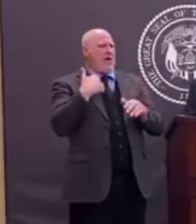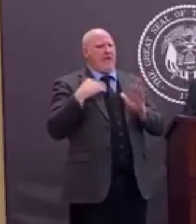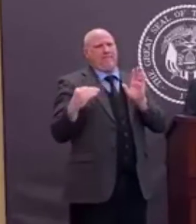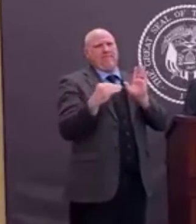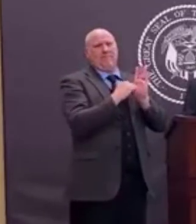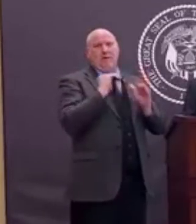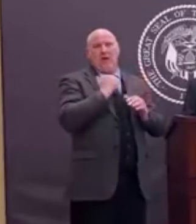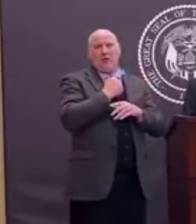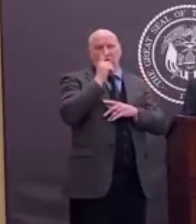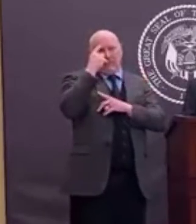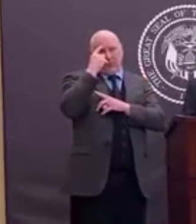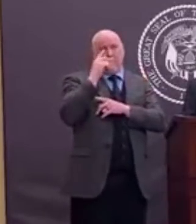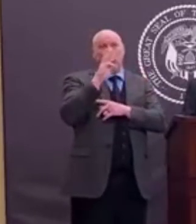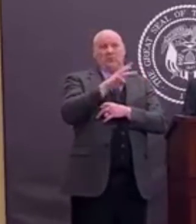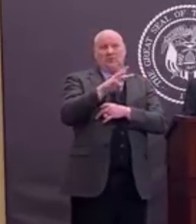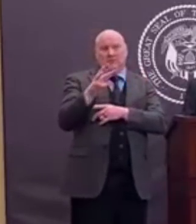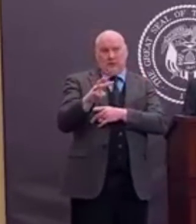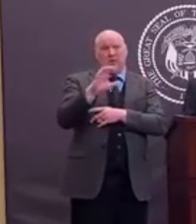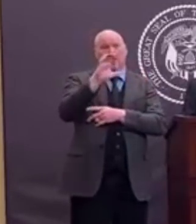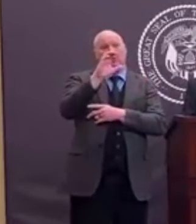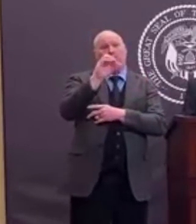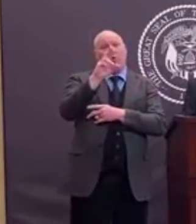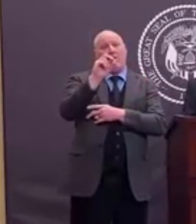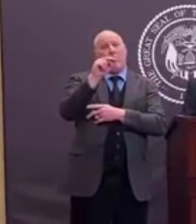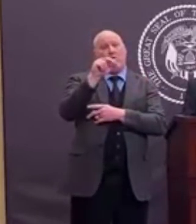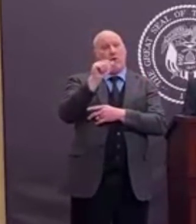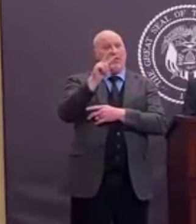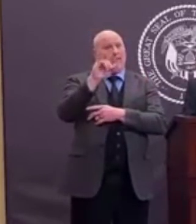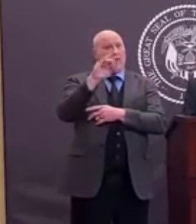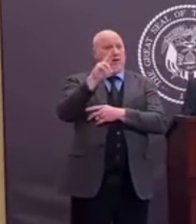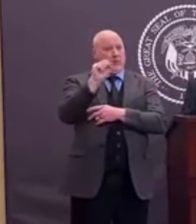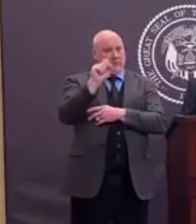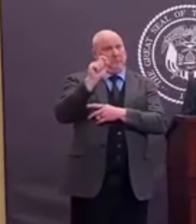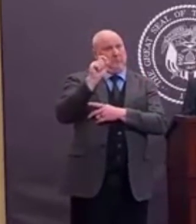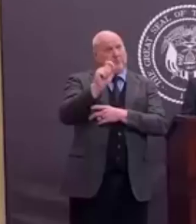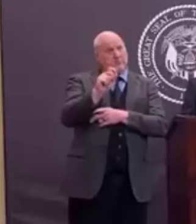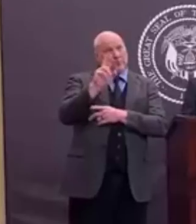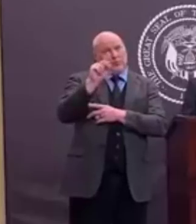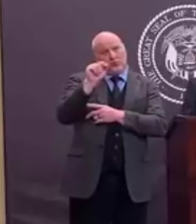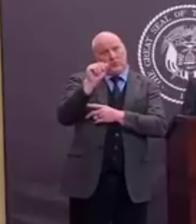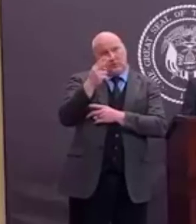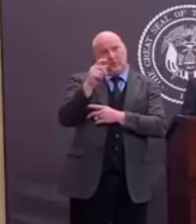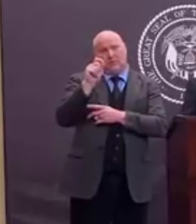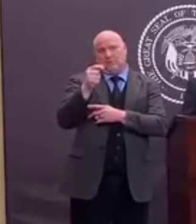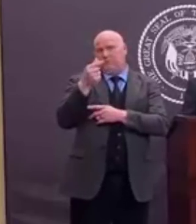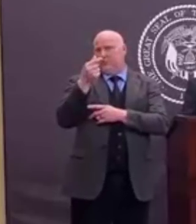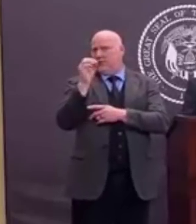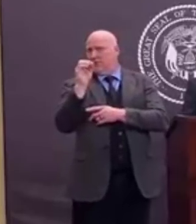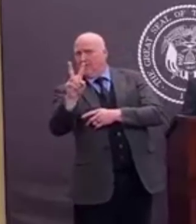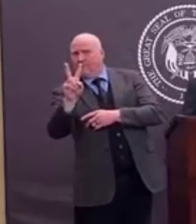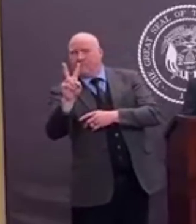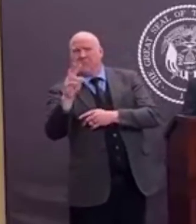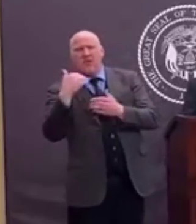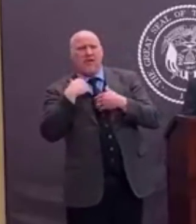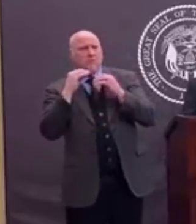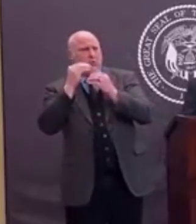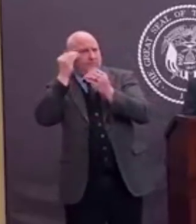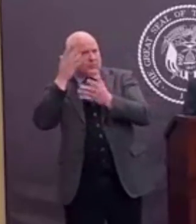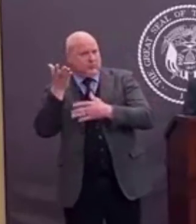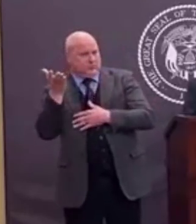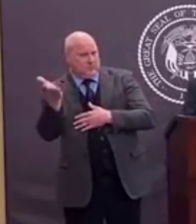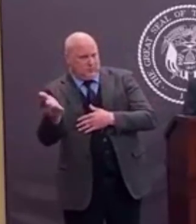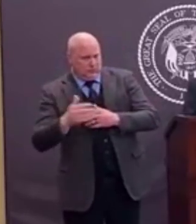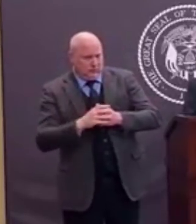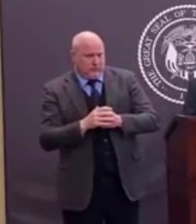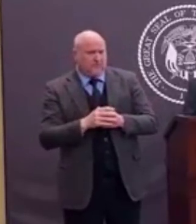.utah.gov, coronavirus.utah.gov, to get information and links to this new directive we're putting